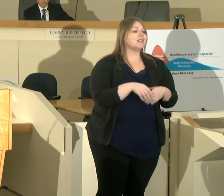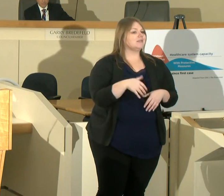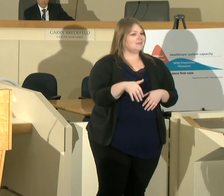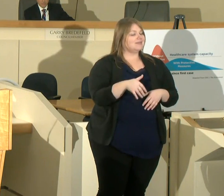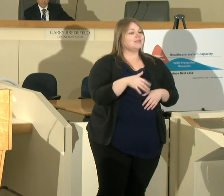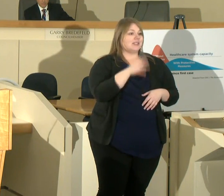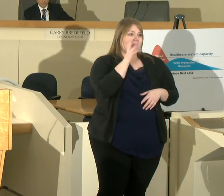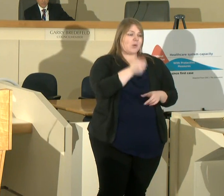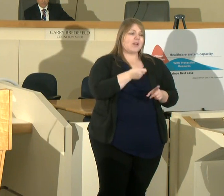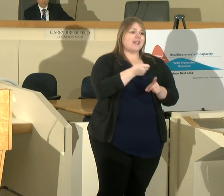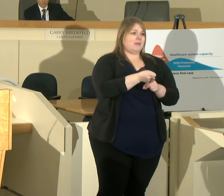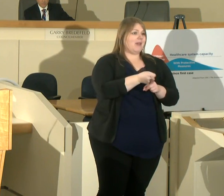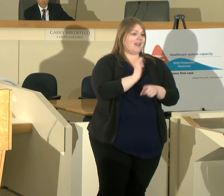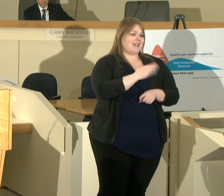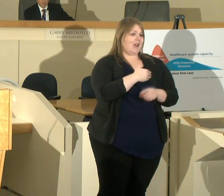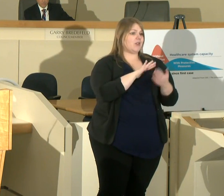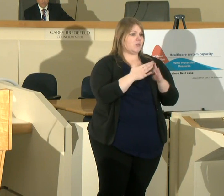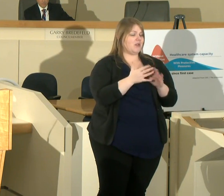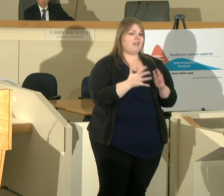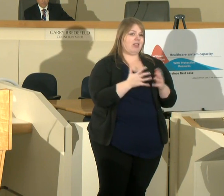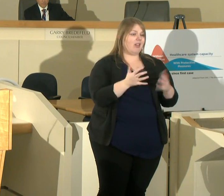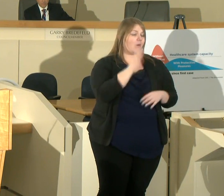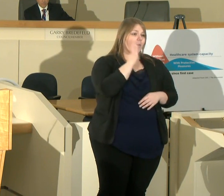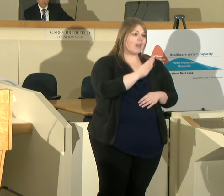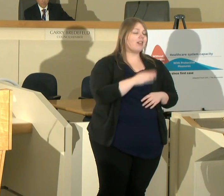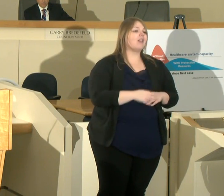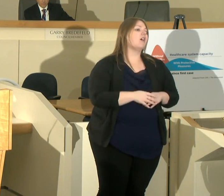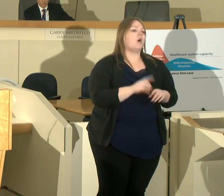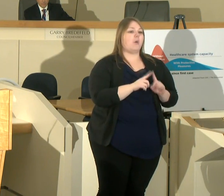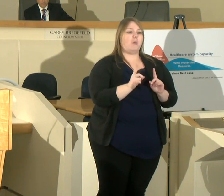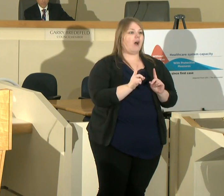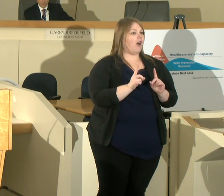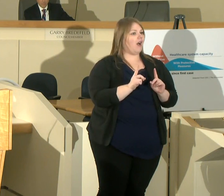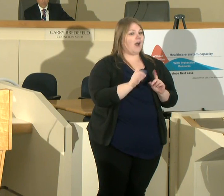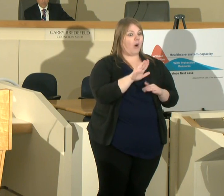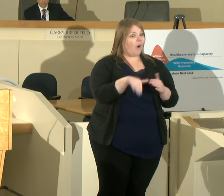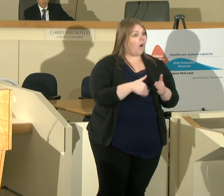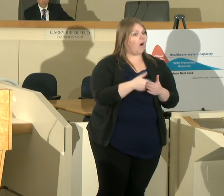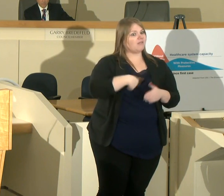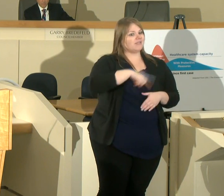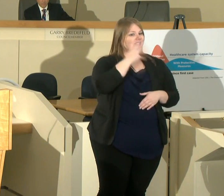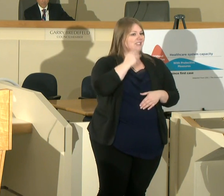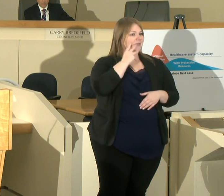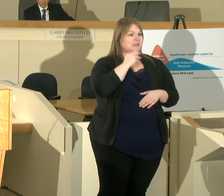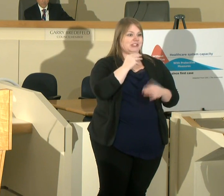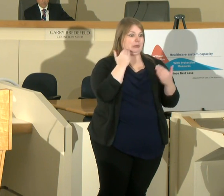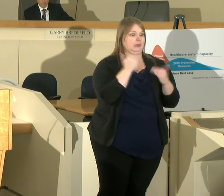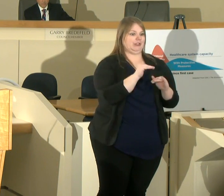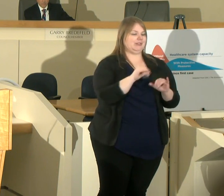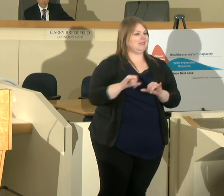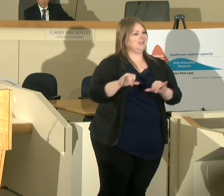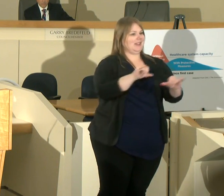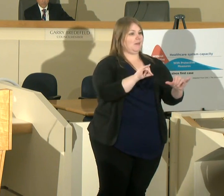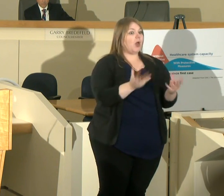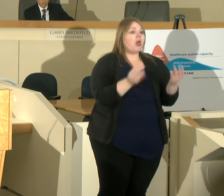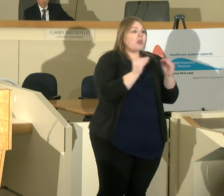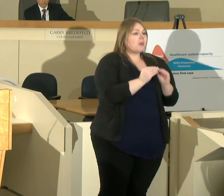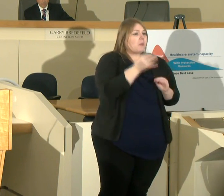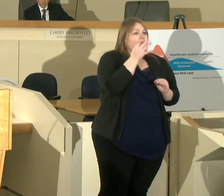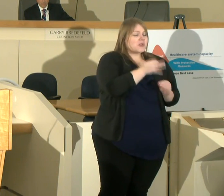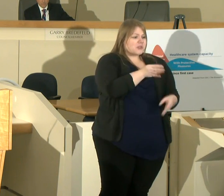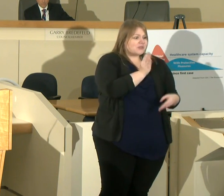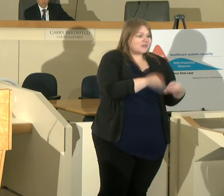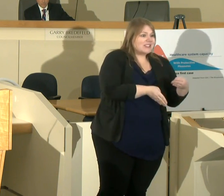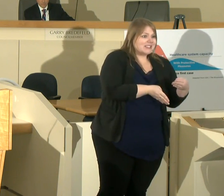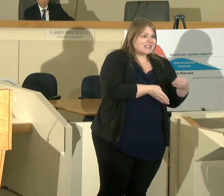a big impact on our community but everybody is facing the same restrictions and the sooner we get out of this that's our goal to